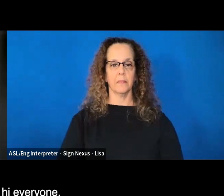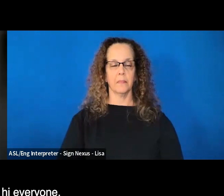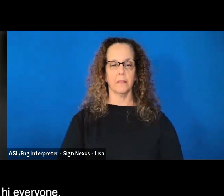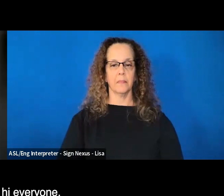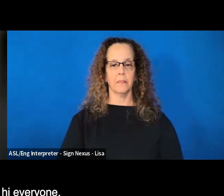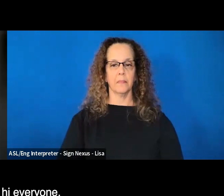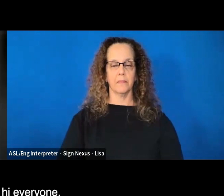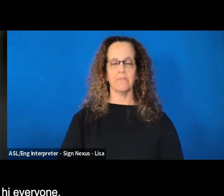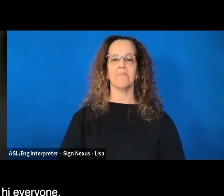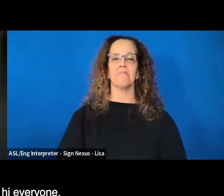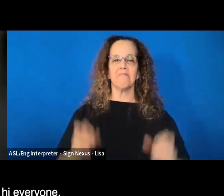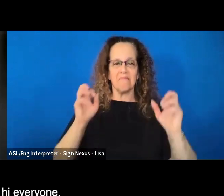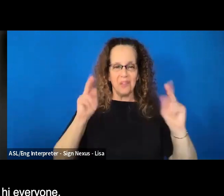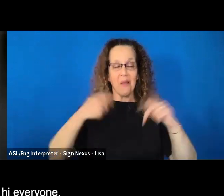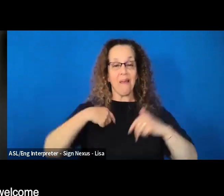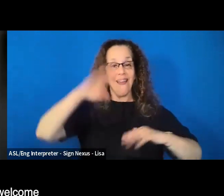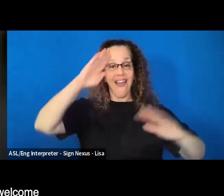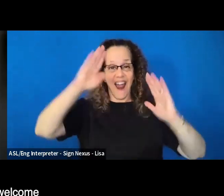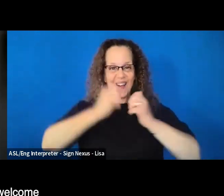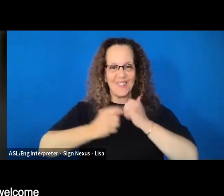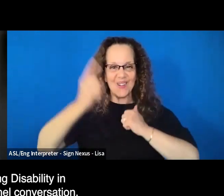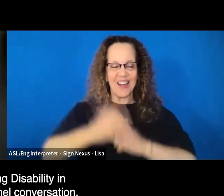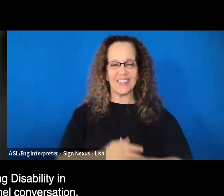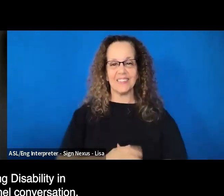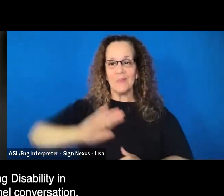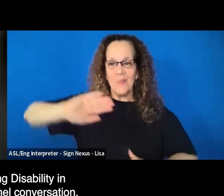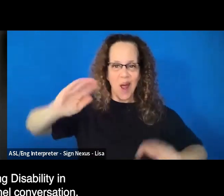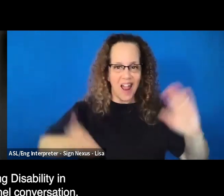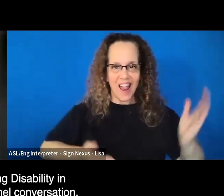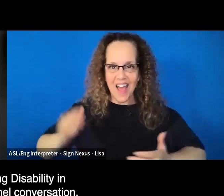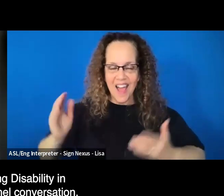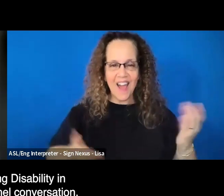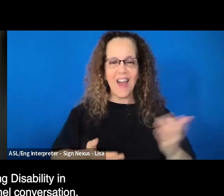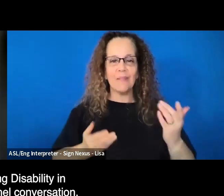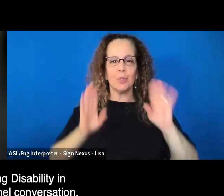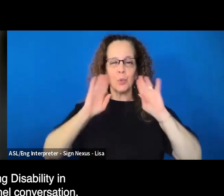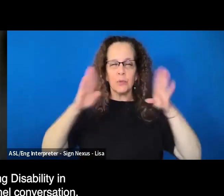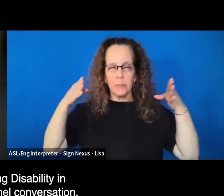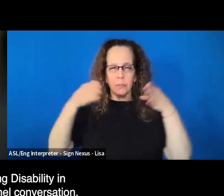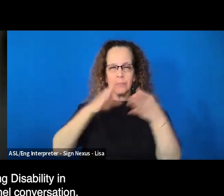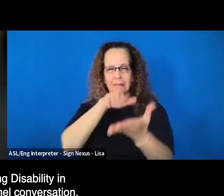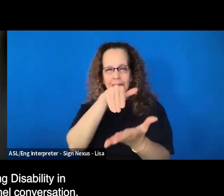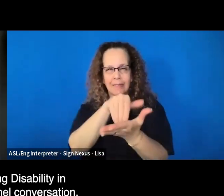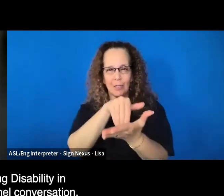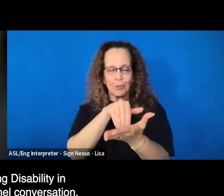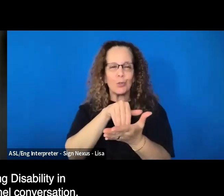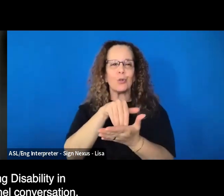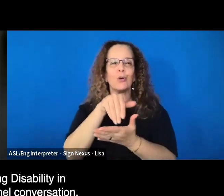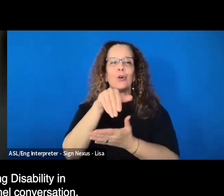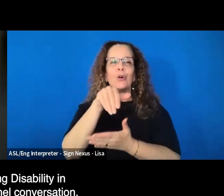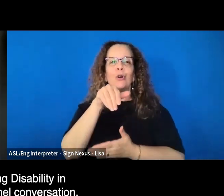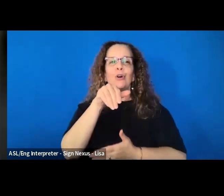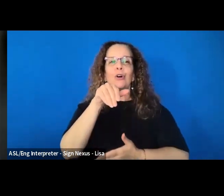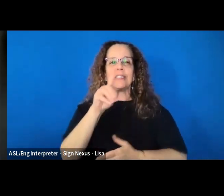All right. Hi, everyone, and welcome to Centering Disability in Design, a panel